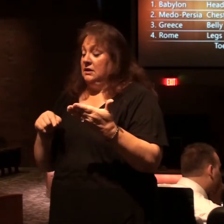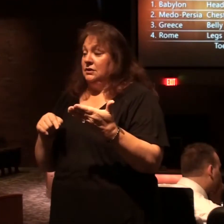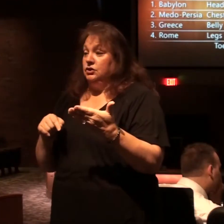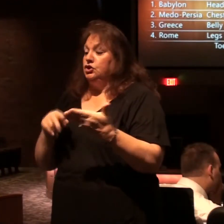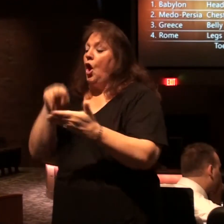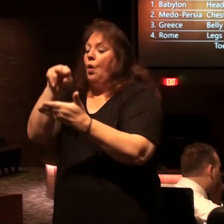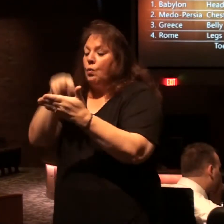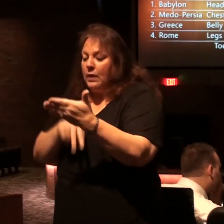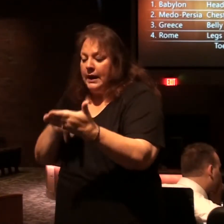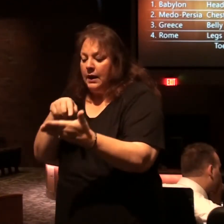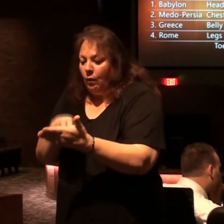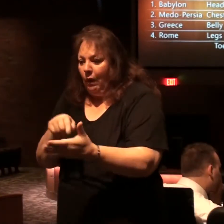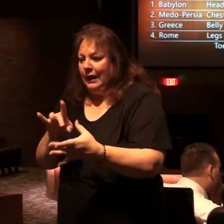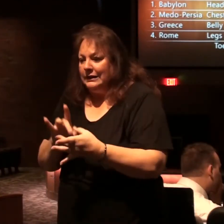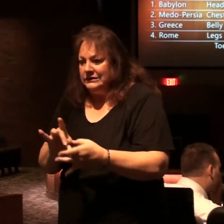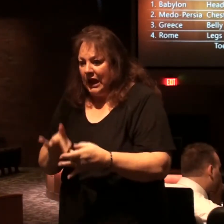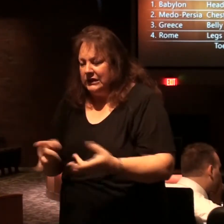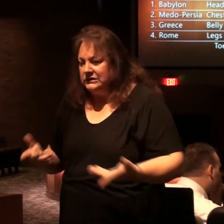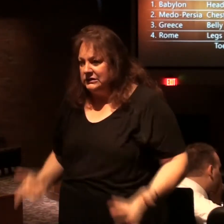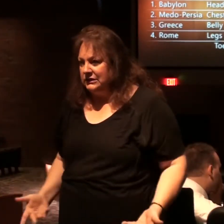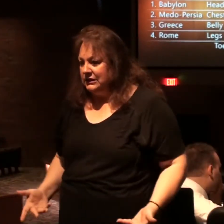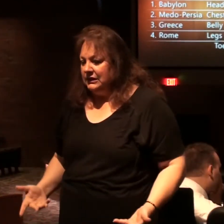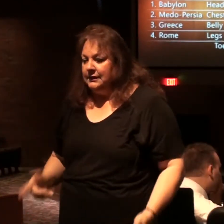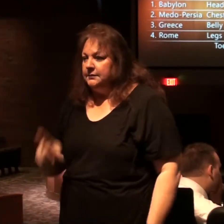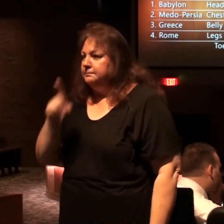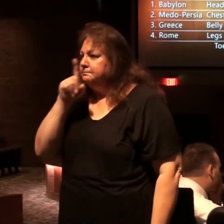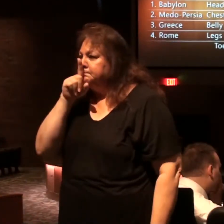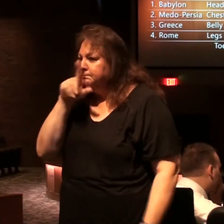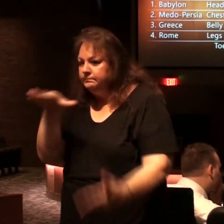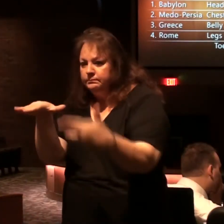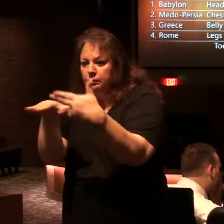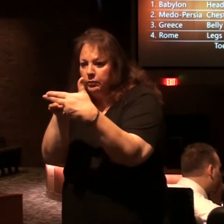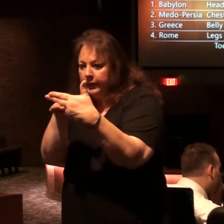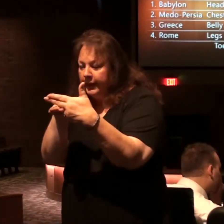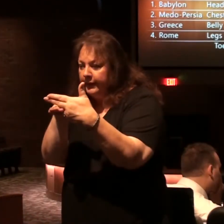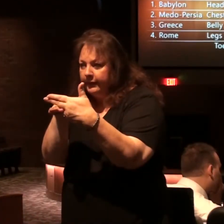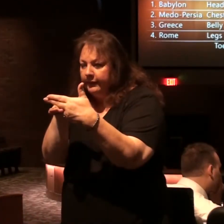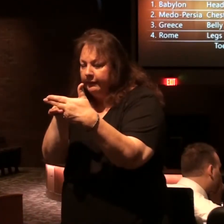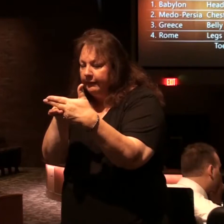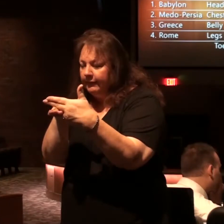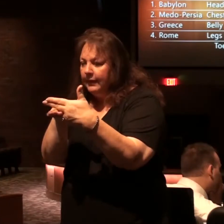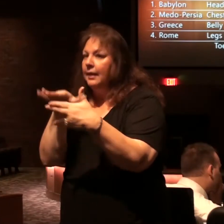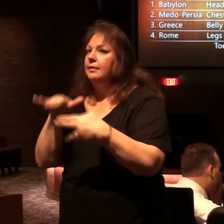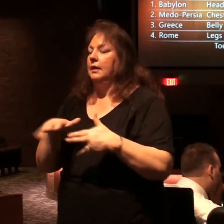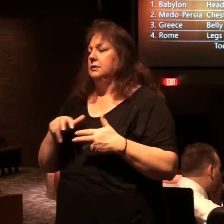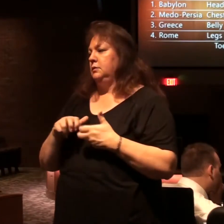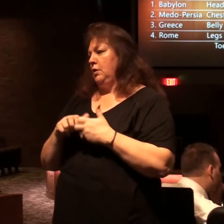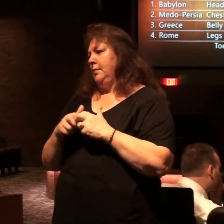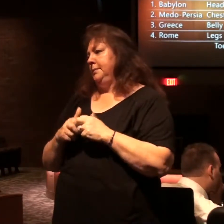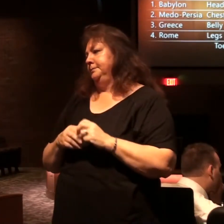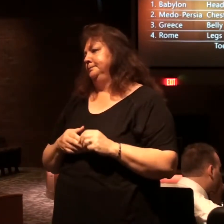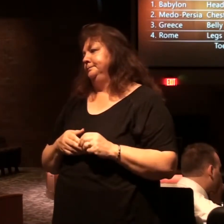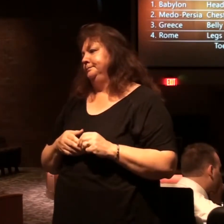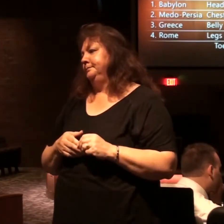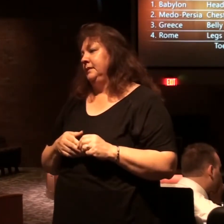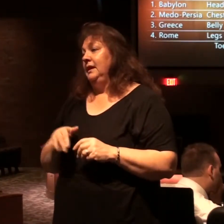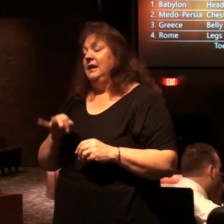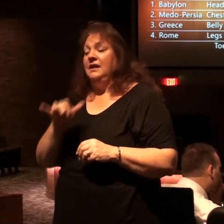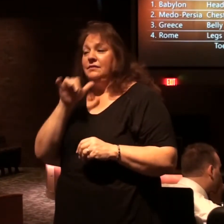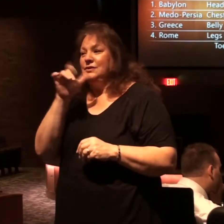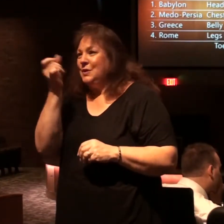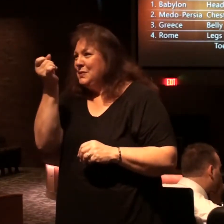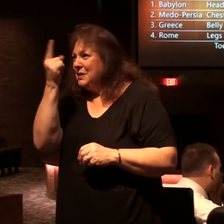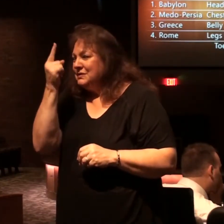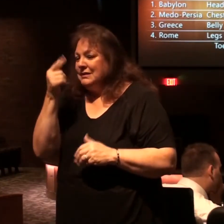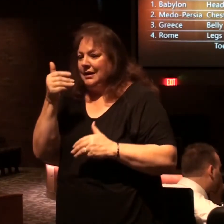take it as it comes it didn't say there's a break this is the problem if you don't